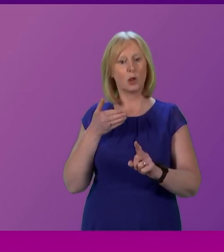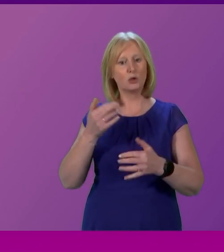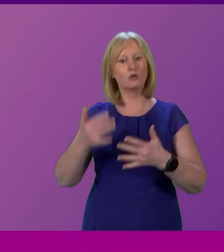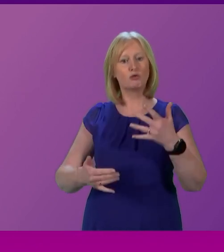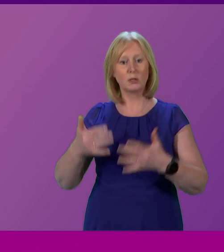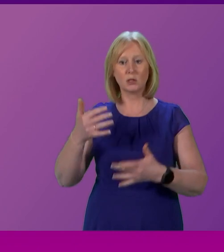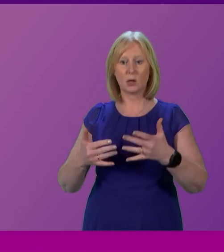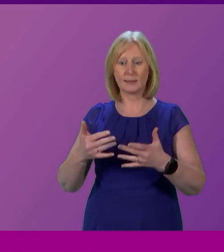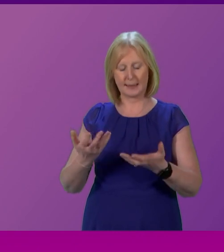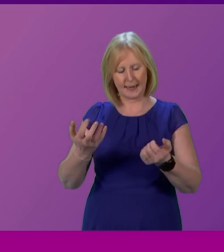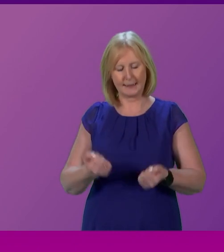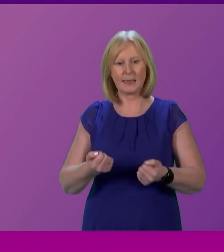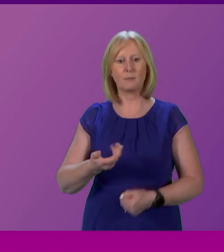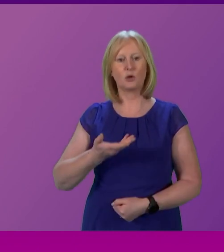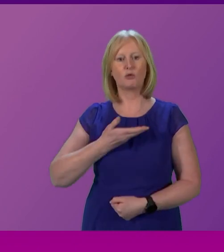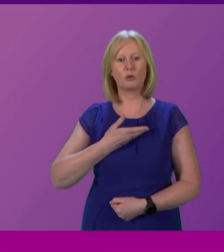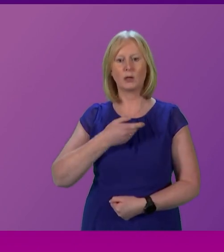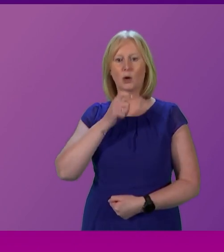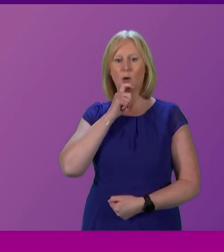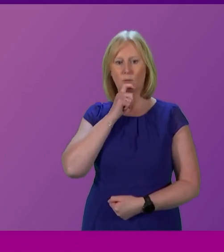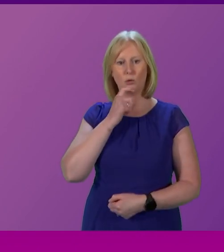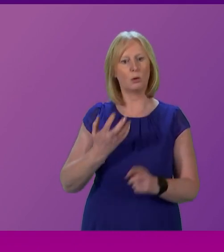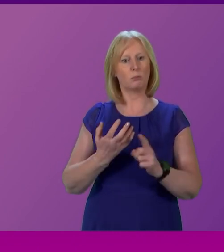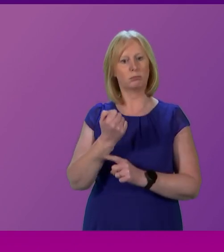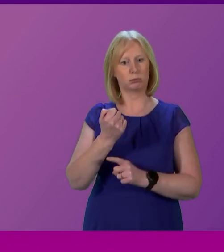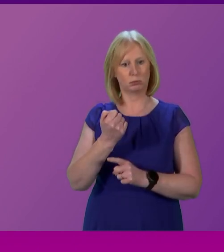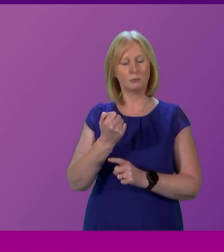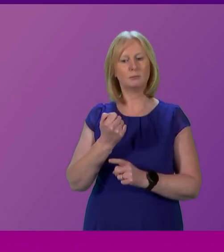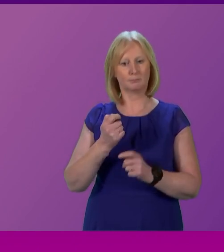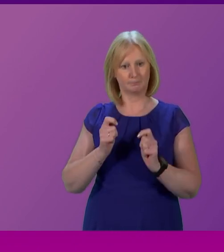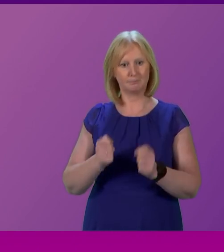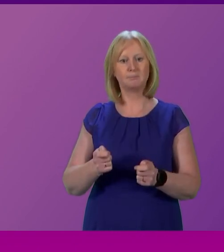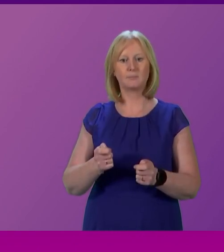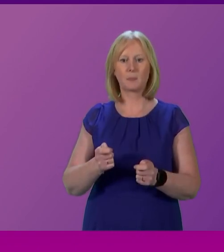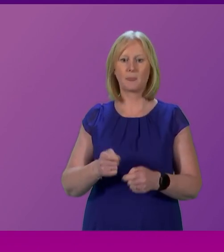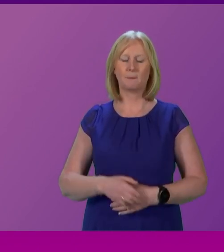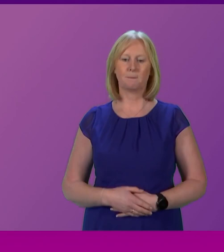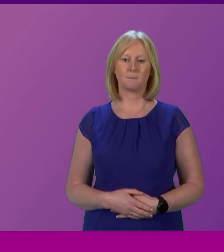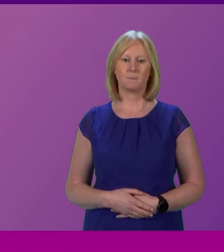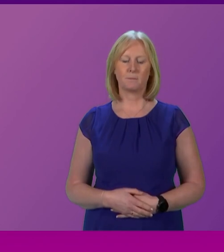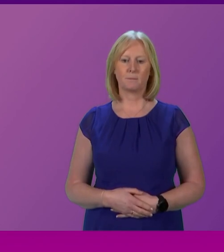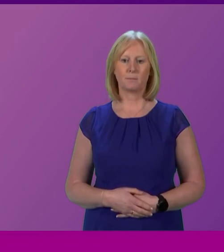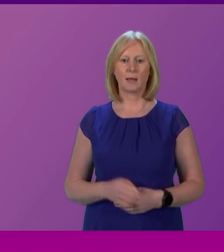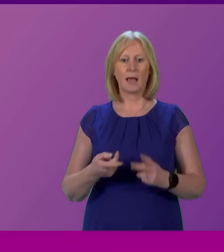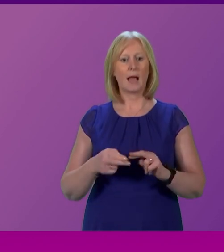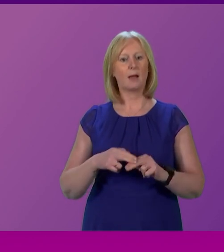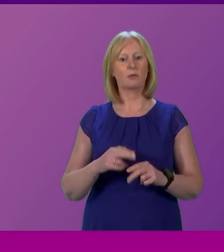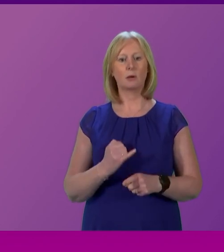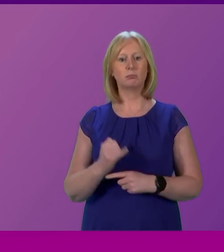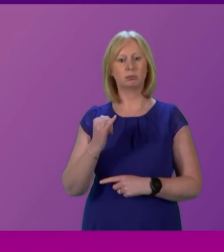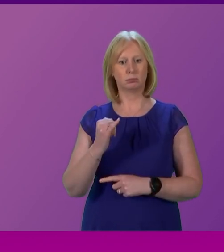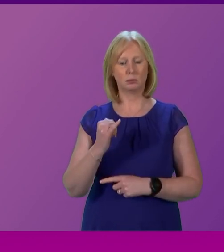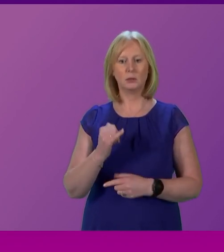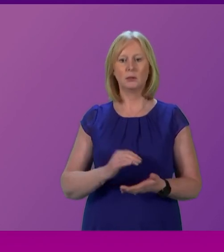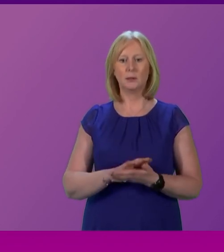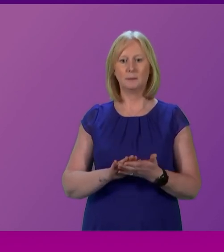accept the right of the winner to deliver the commitments that they were elected on. Not doing that, denying